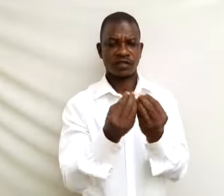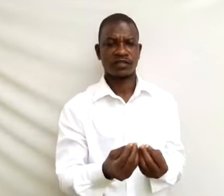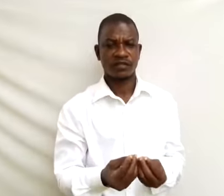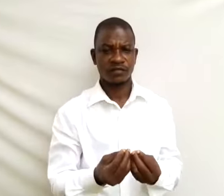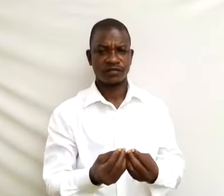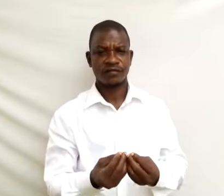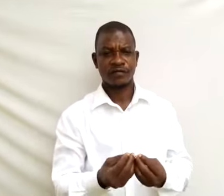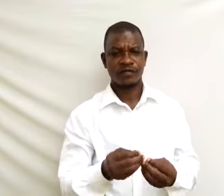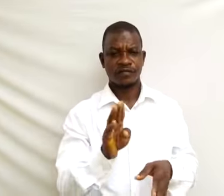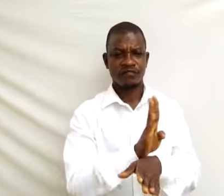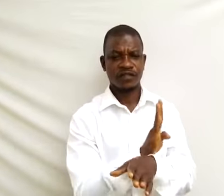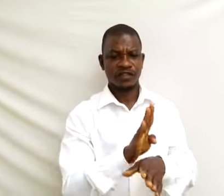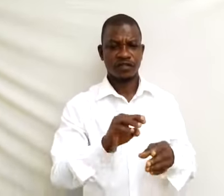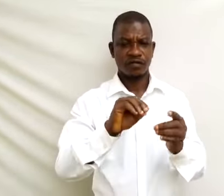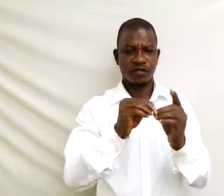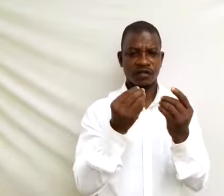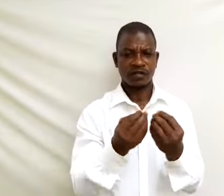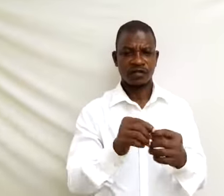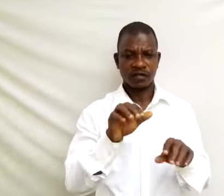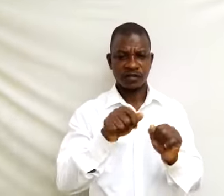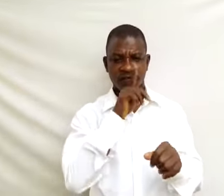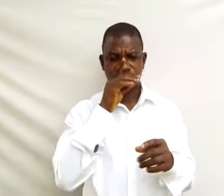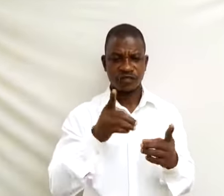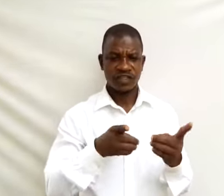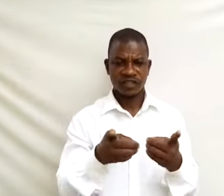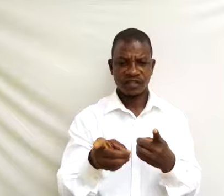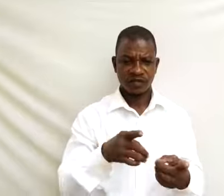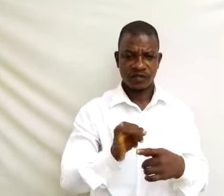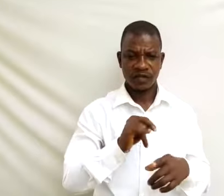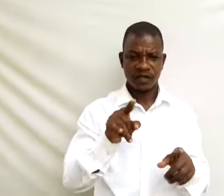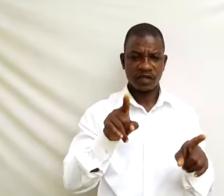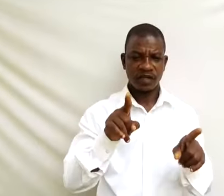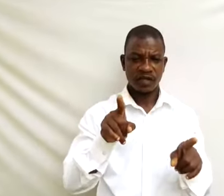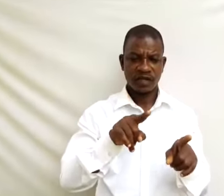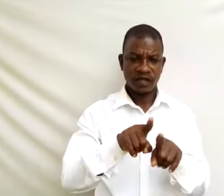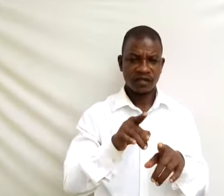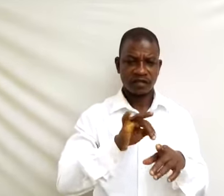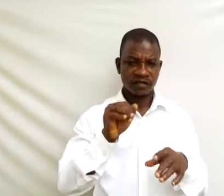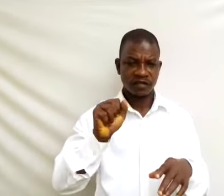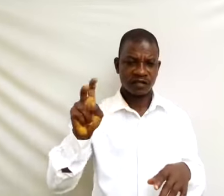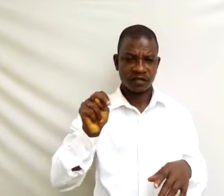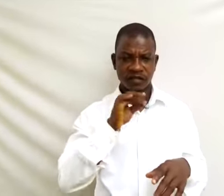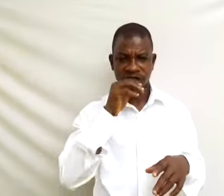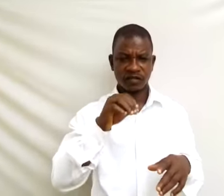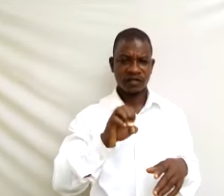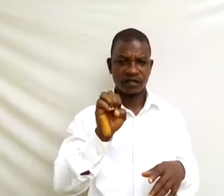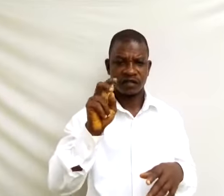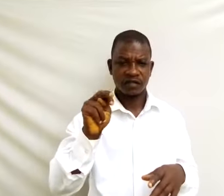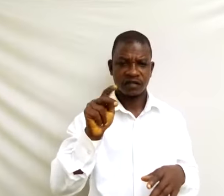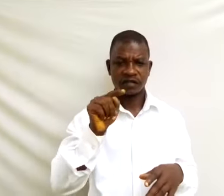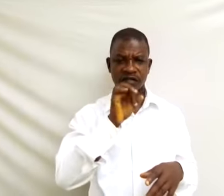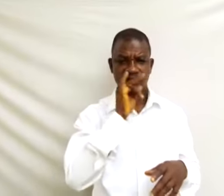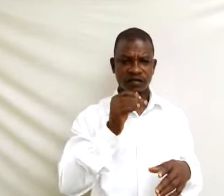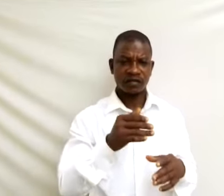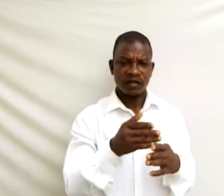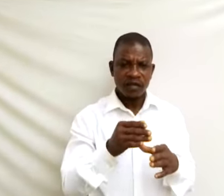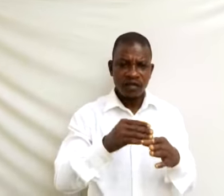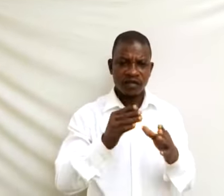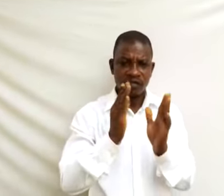Business organization can be defined as an enterprise set up by an individual,